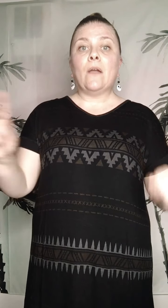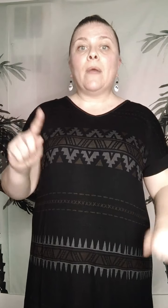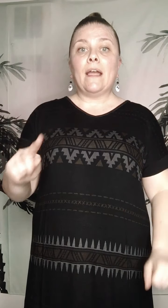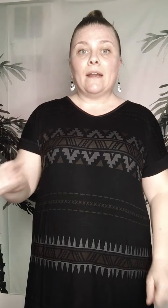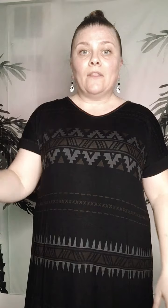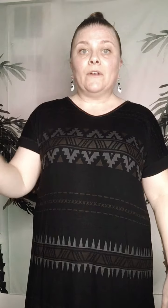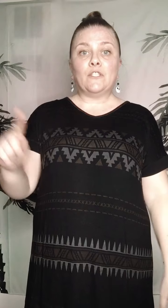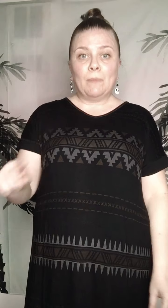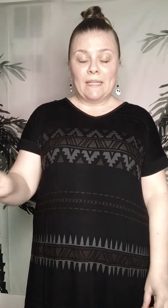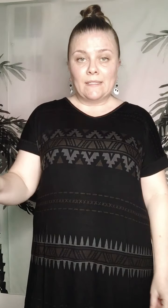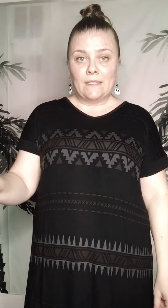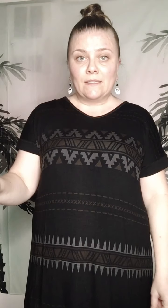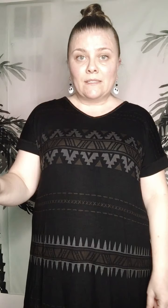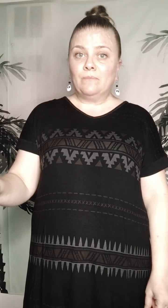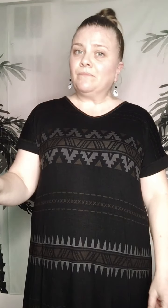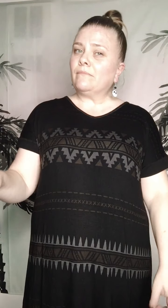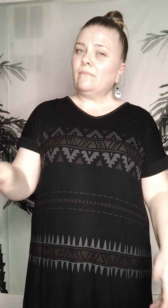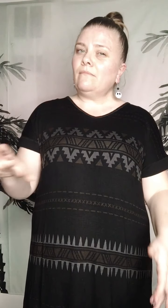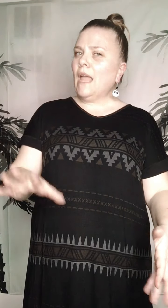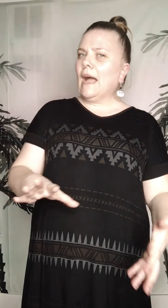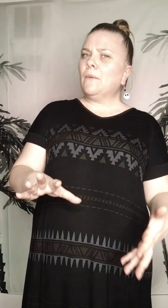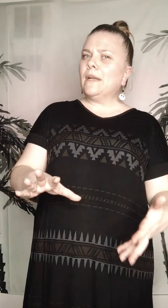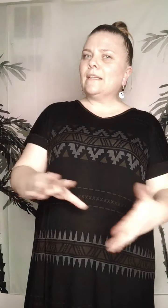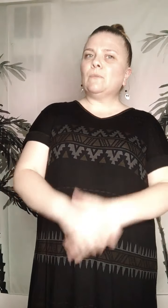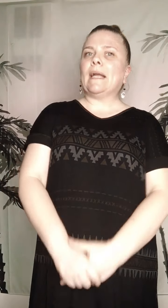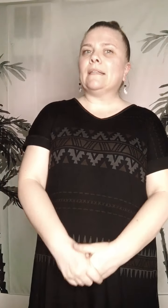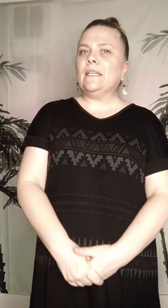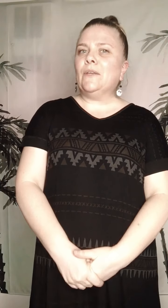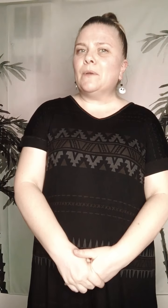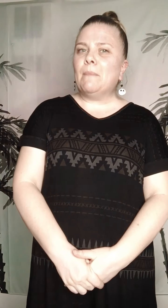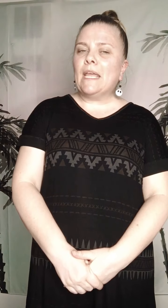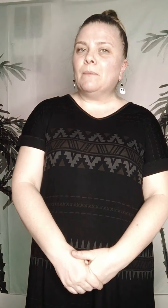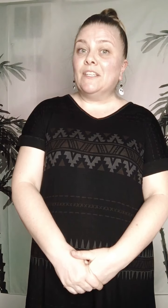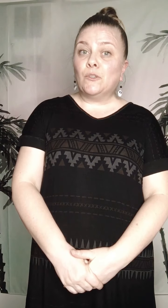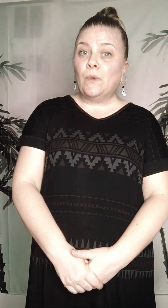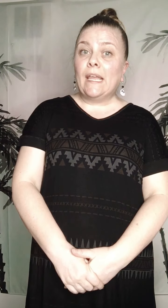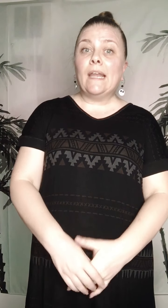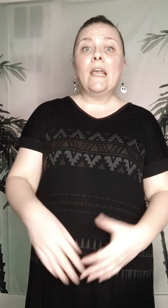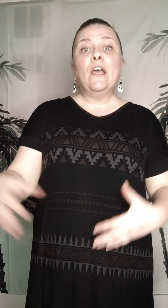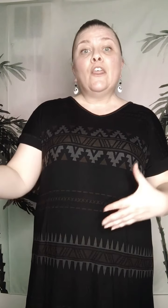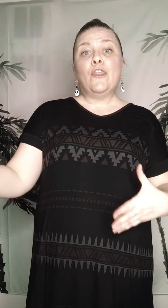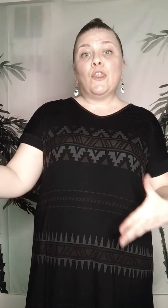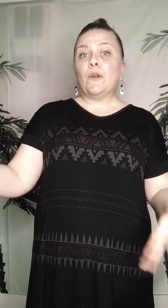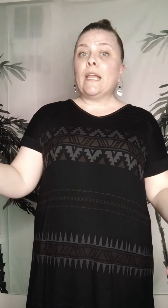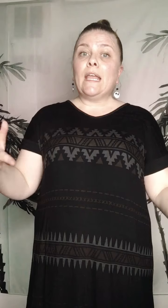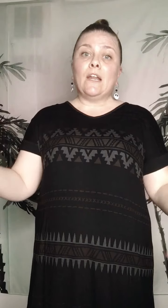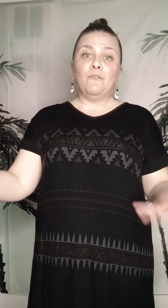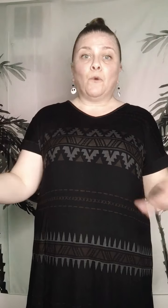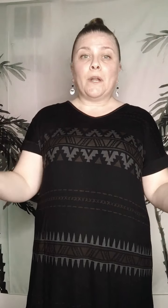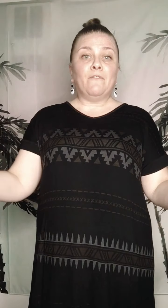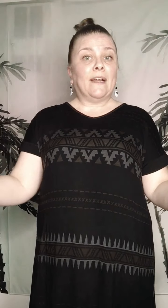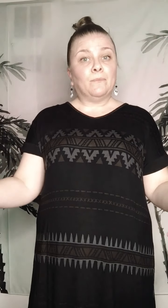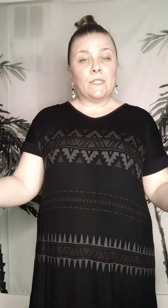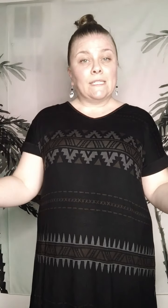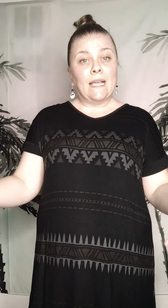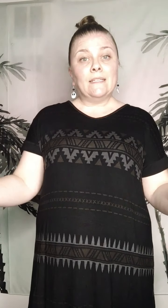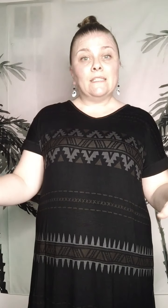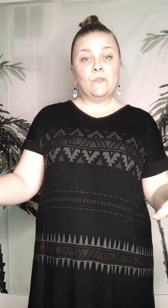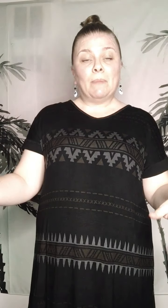away on other expenses. I would expect that you would make between 30 to 45% depending